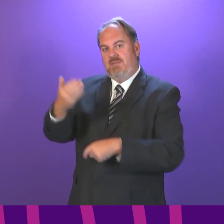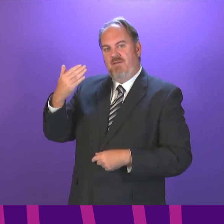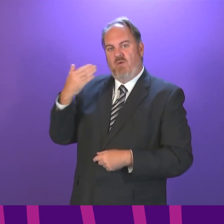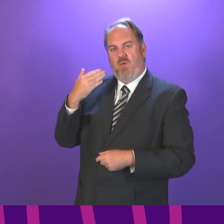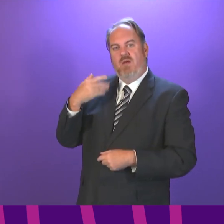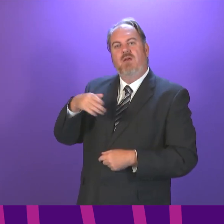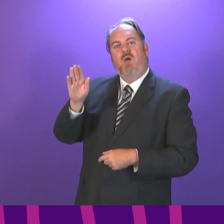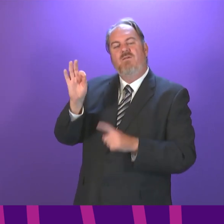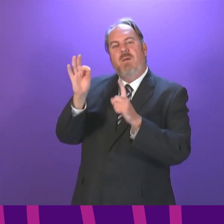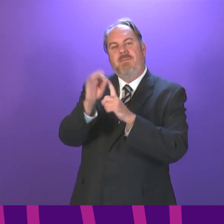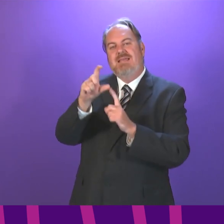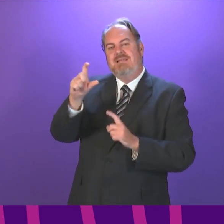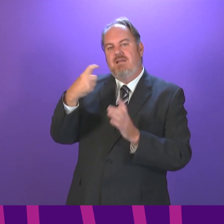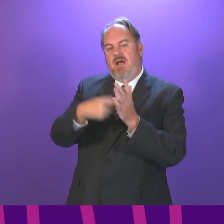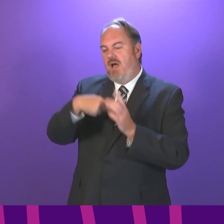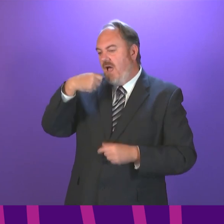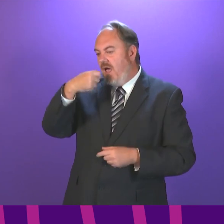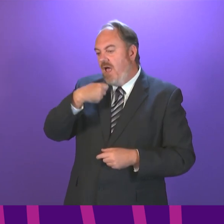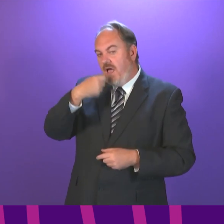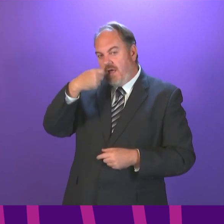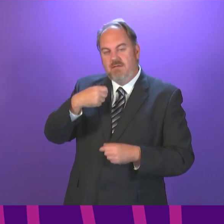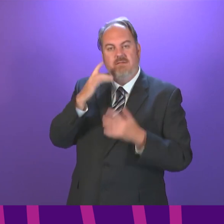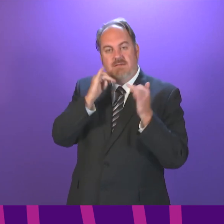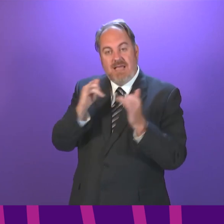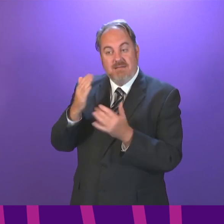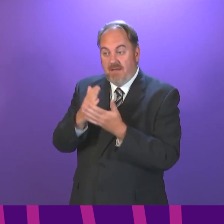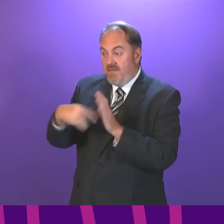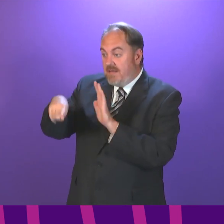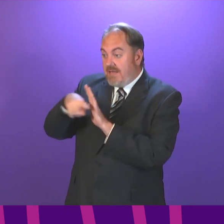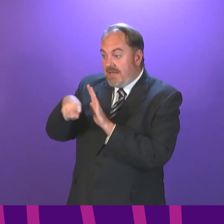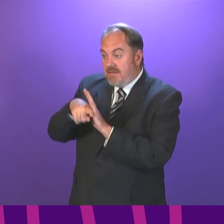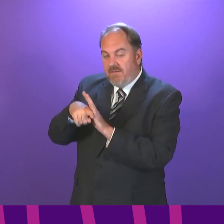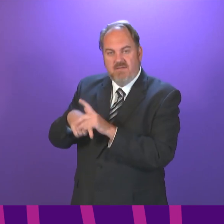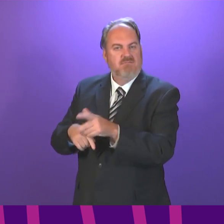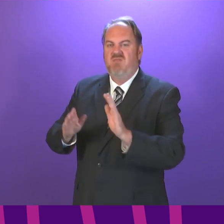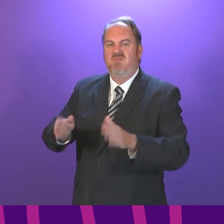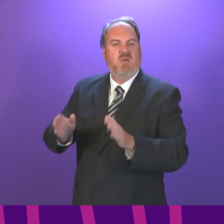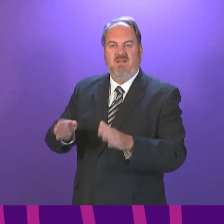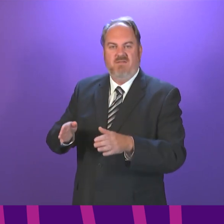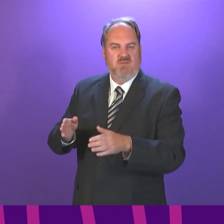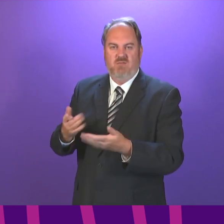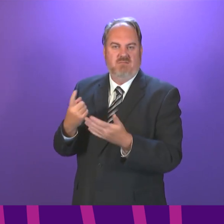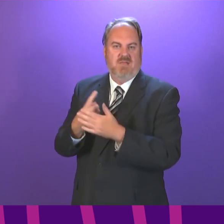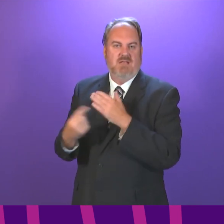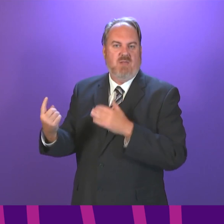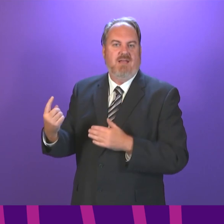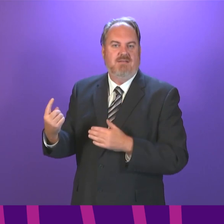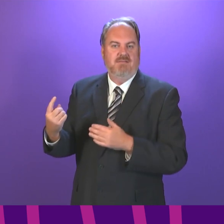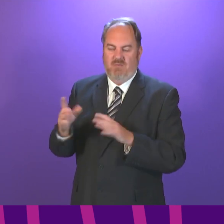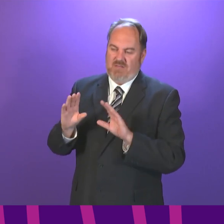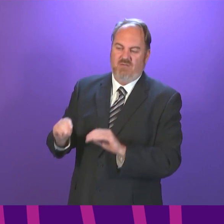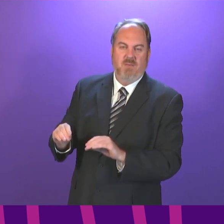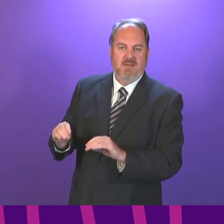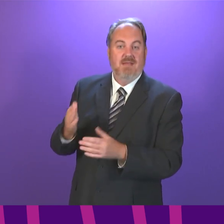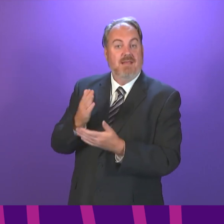a PCR test as soon as possible. If the PCR test is negative, self-isolation can then be ended. Since PCR